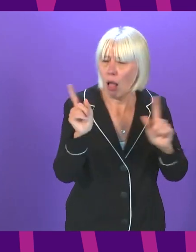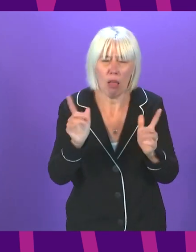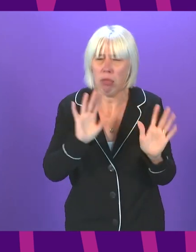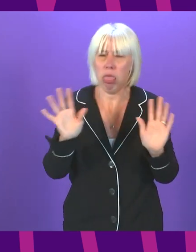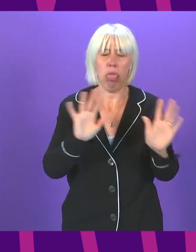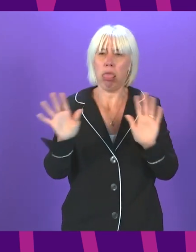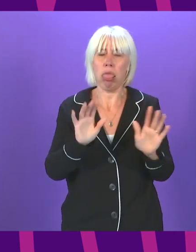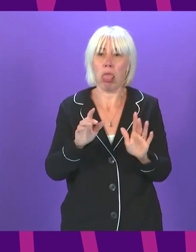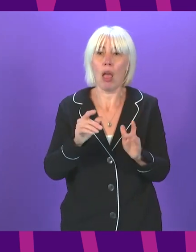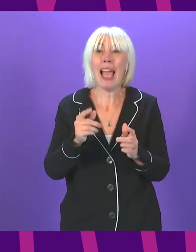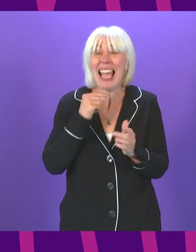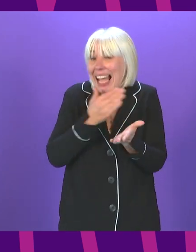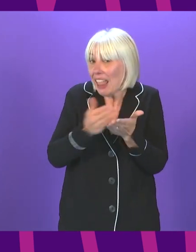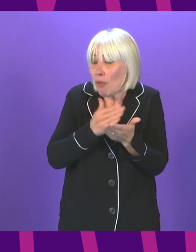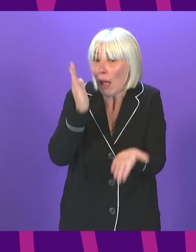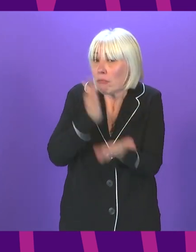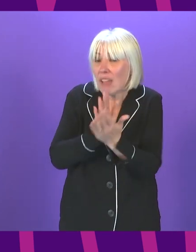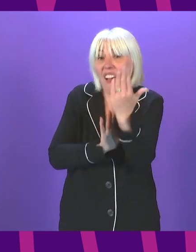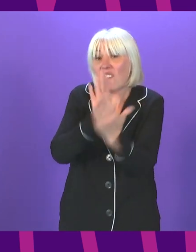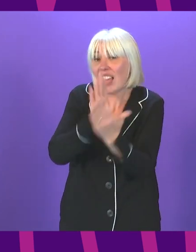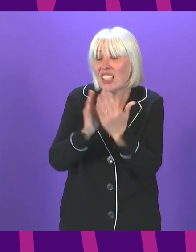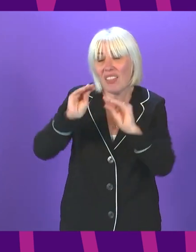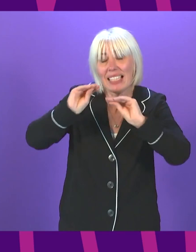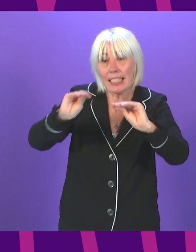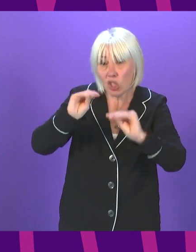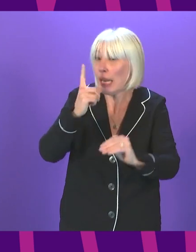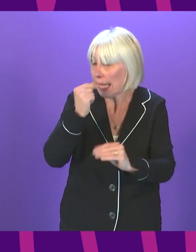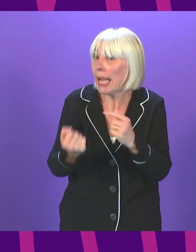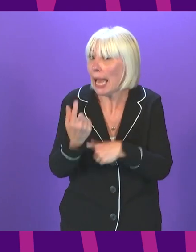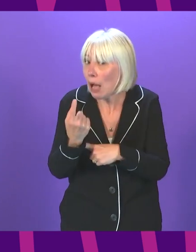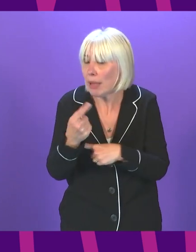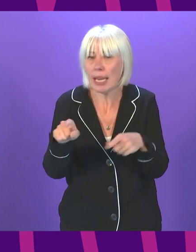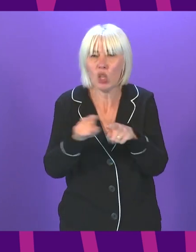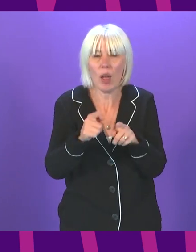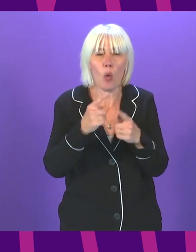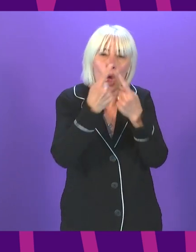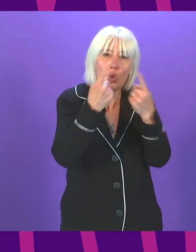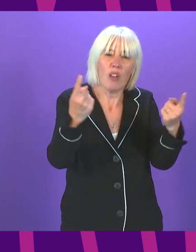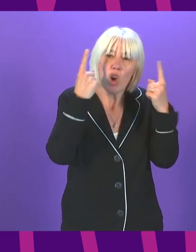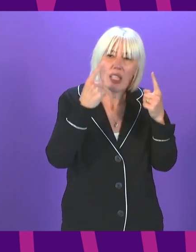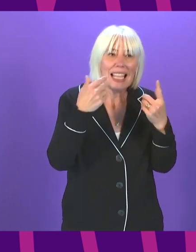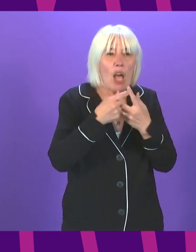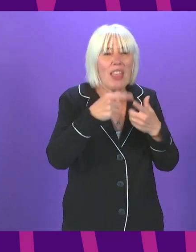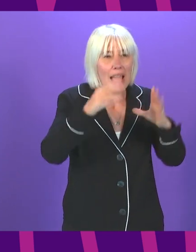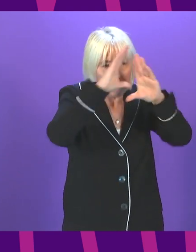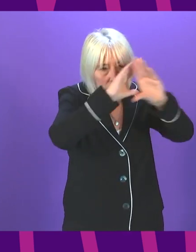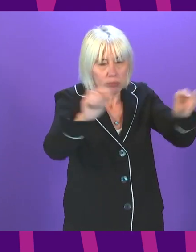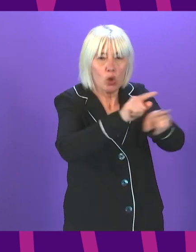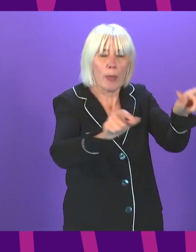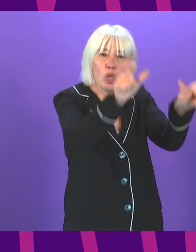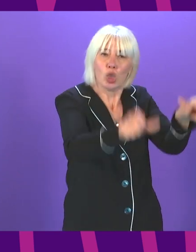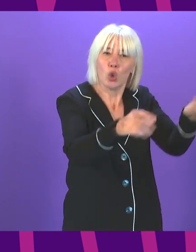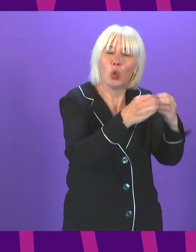face-to-face teaching can happen and what expectations would be for universities in communicating this with their students? And given the